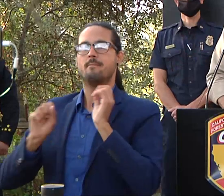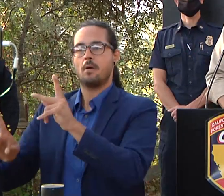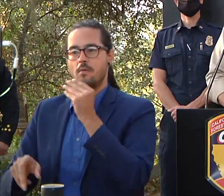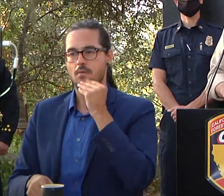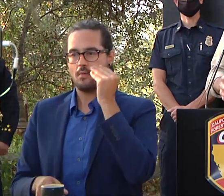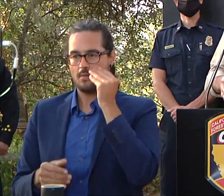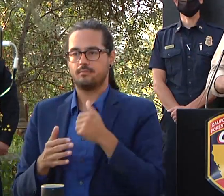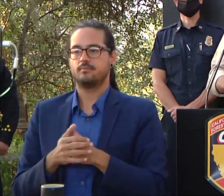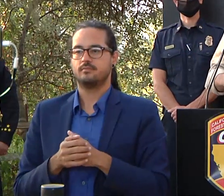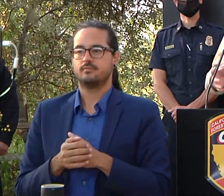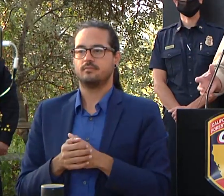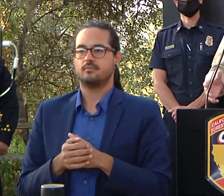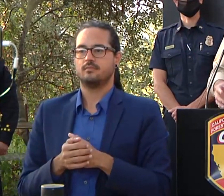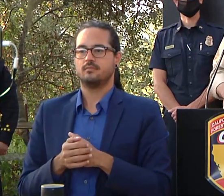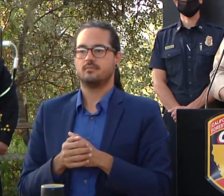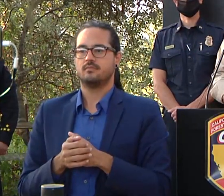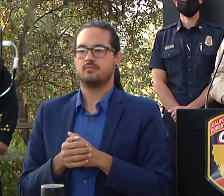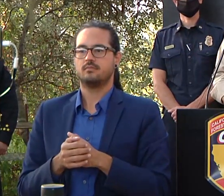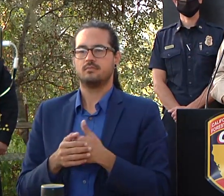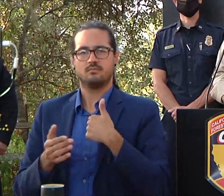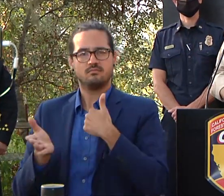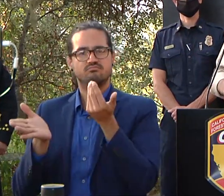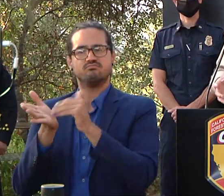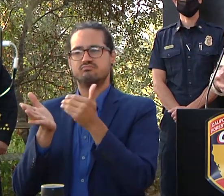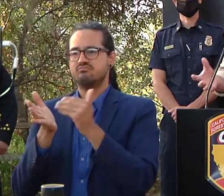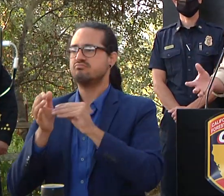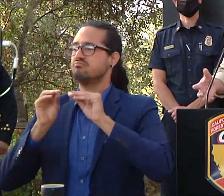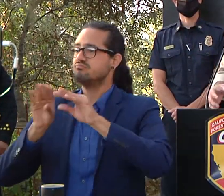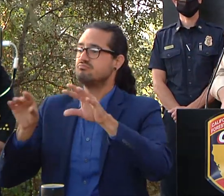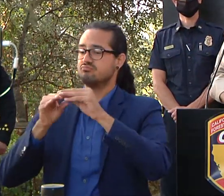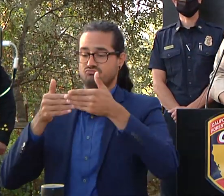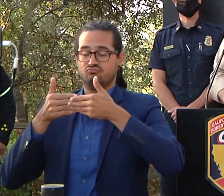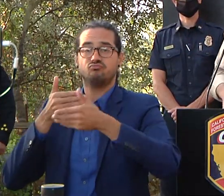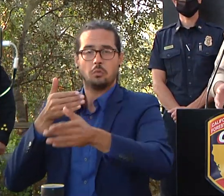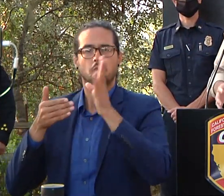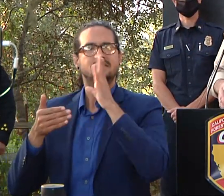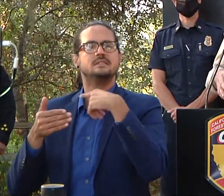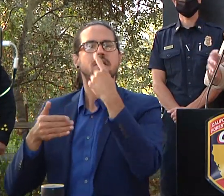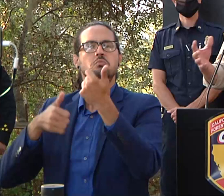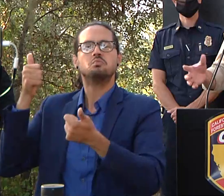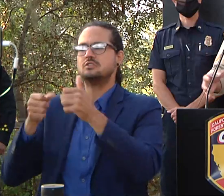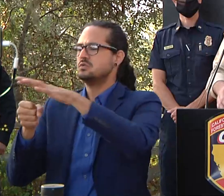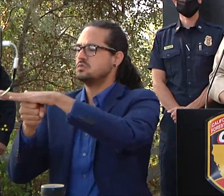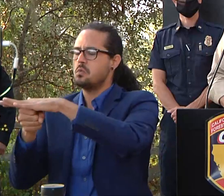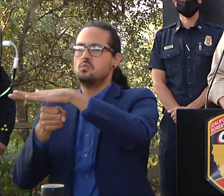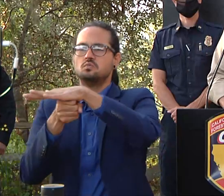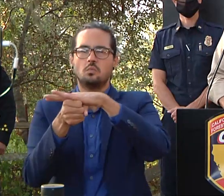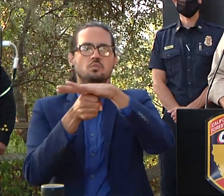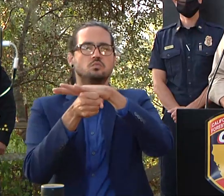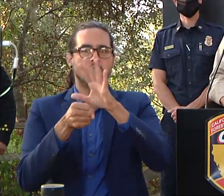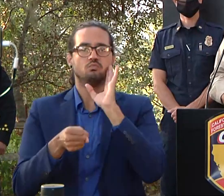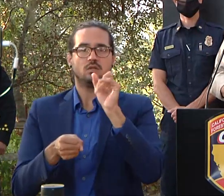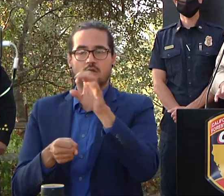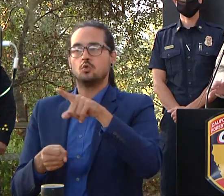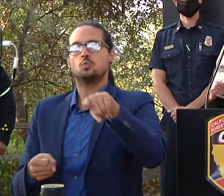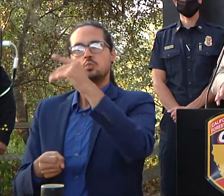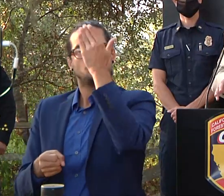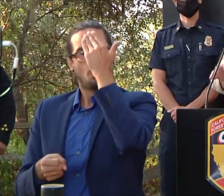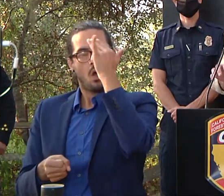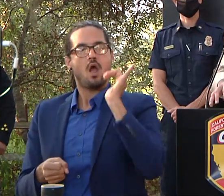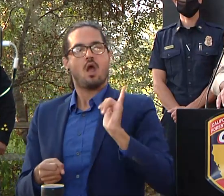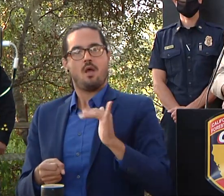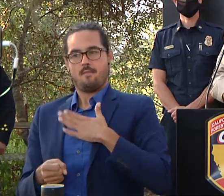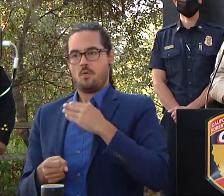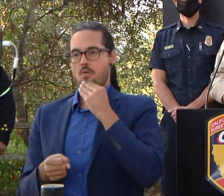at these press conferences and tell you what areas to repopulate that'll go by zone and so and again you go to cal fire's website the incident